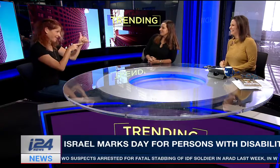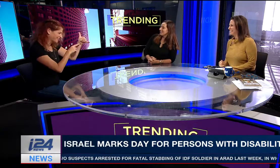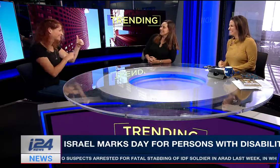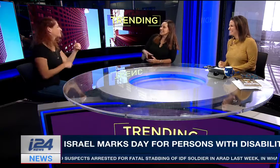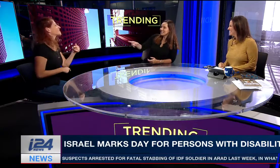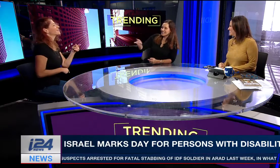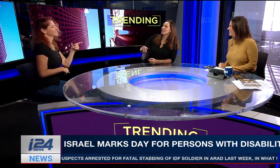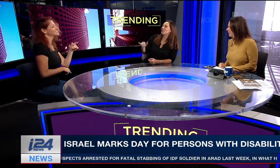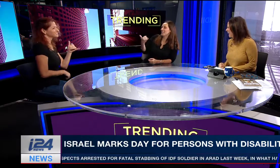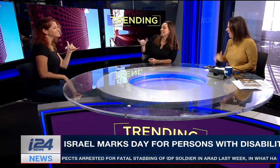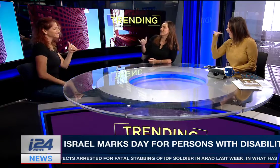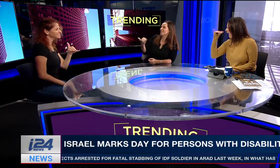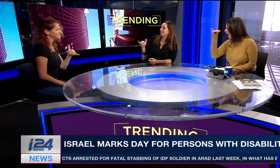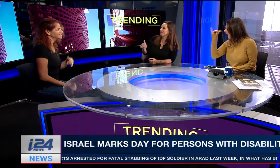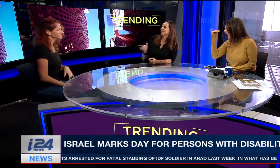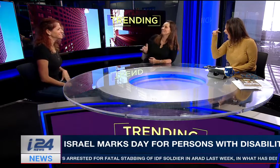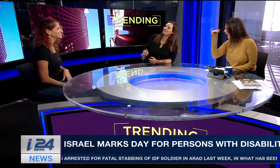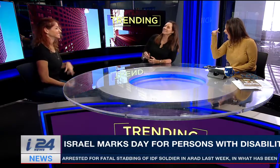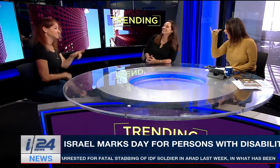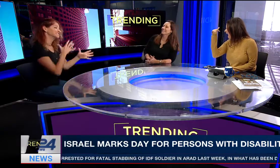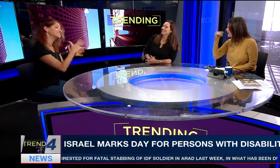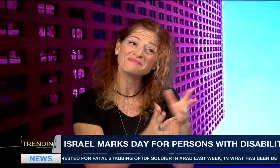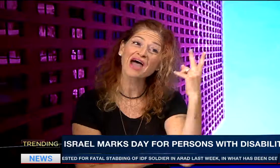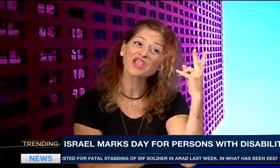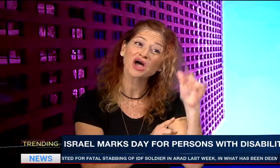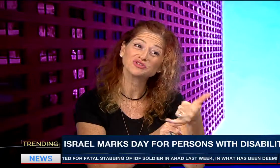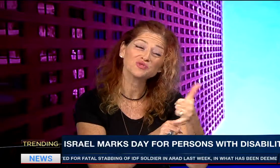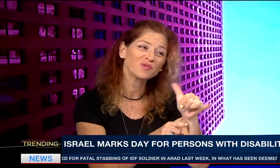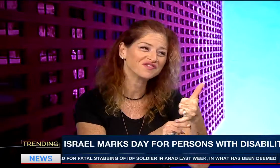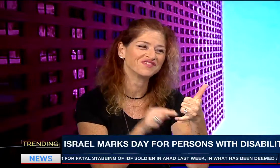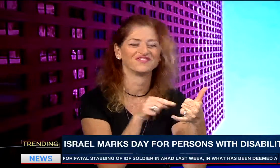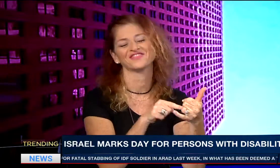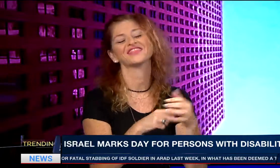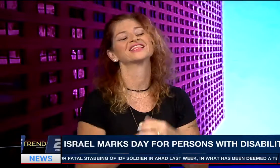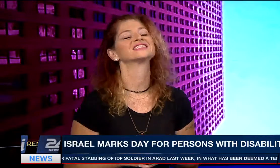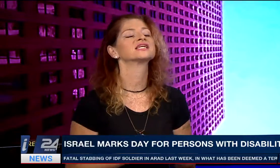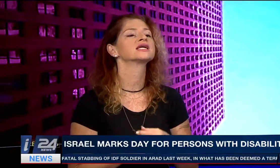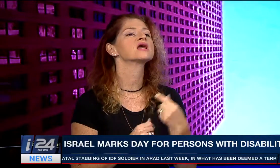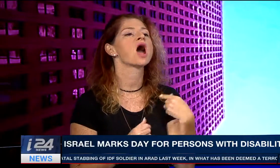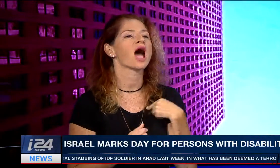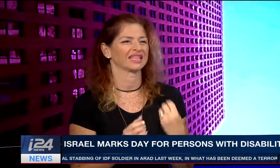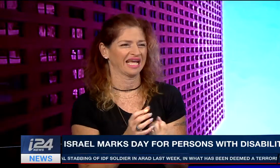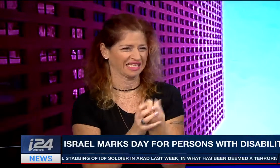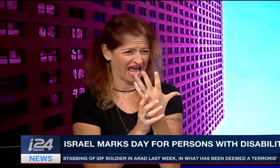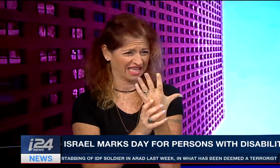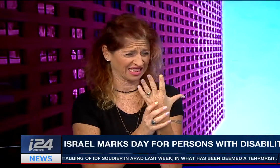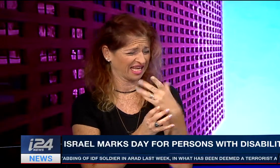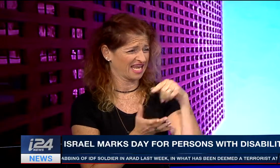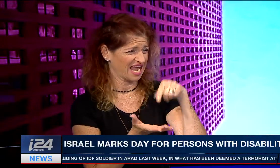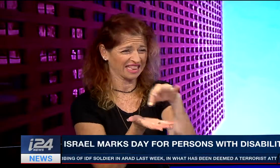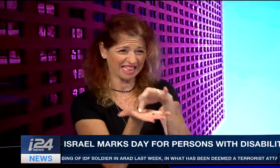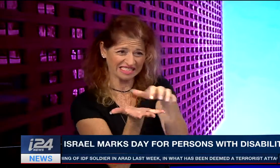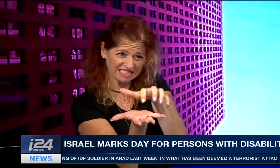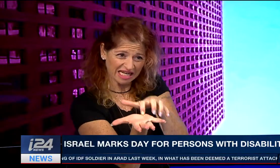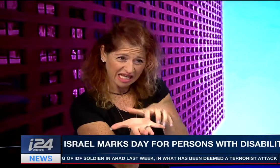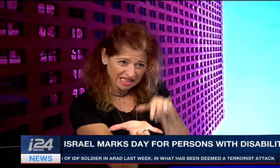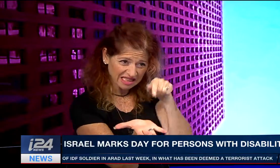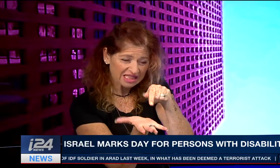This is a sign for yes. This is a really important sign to know. When I did that script,